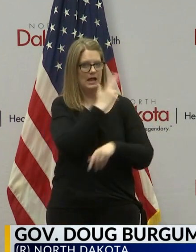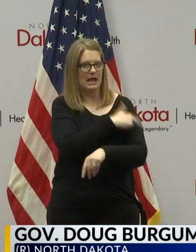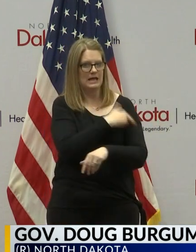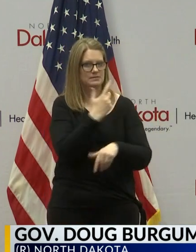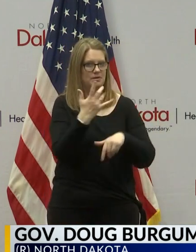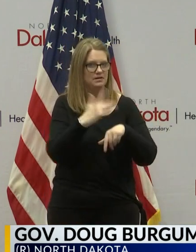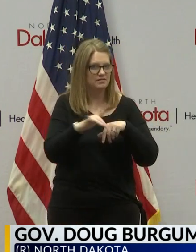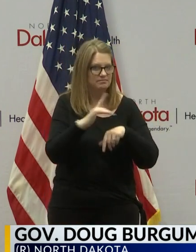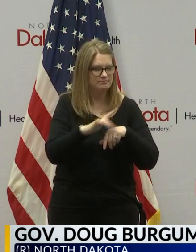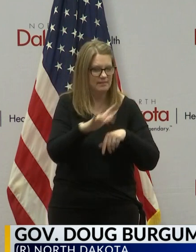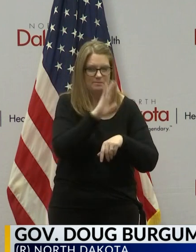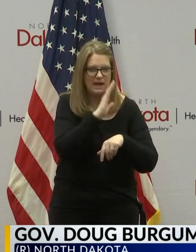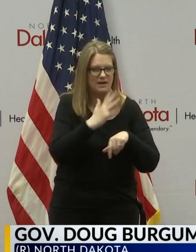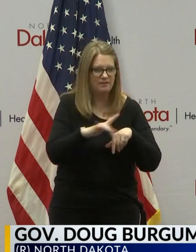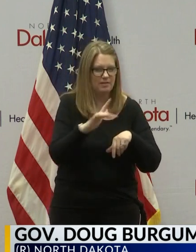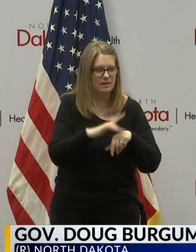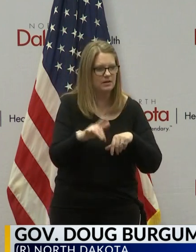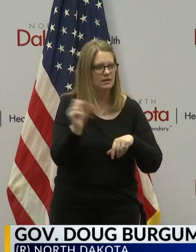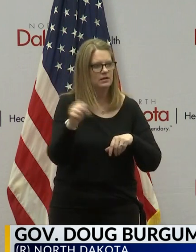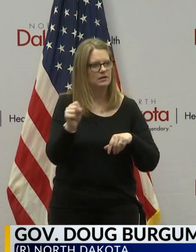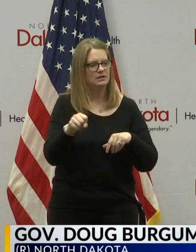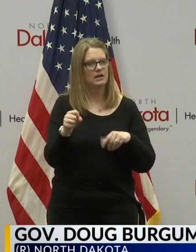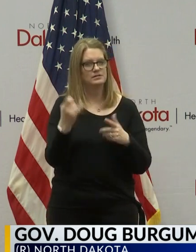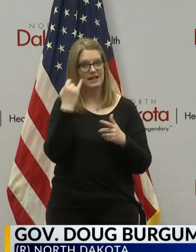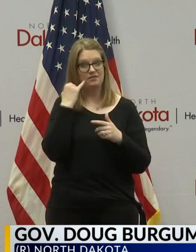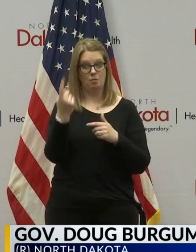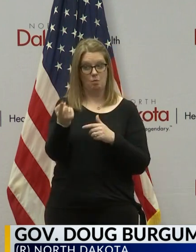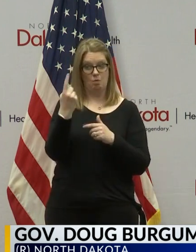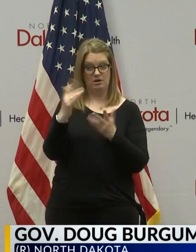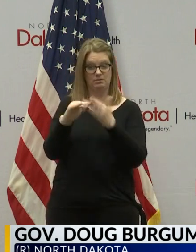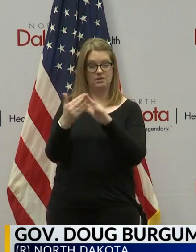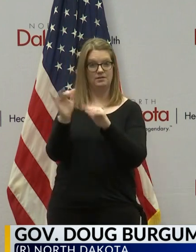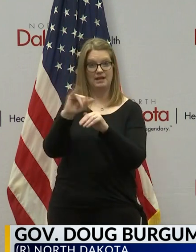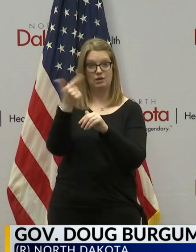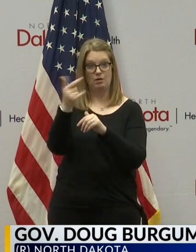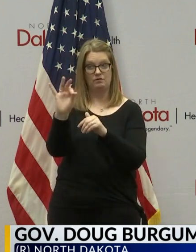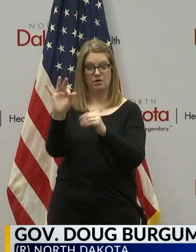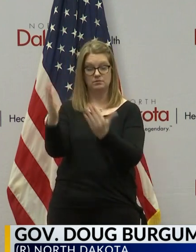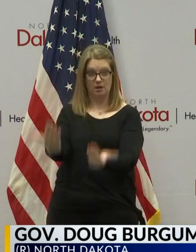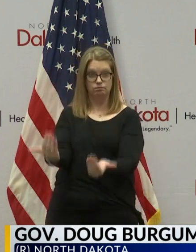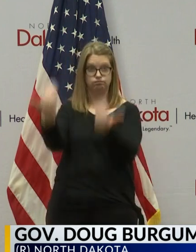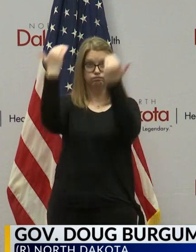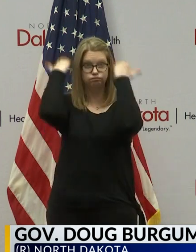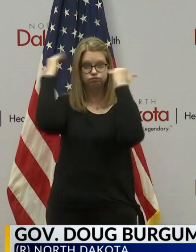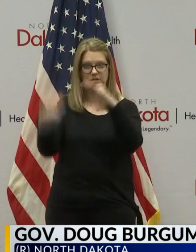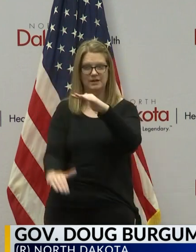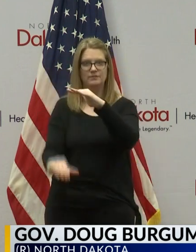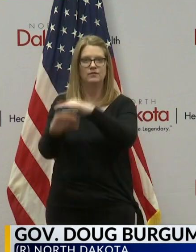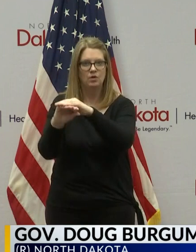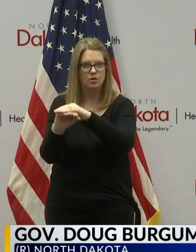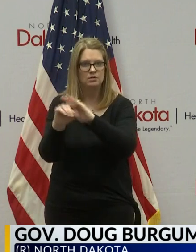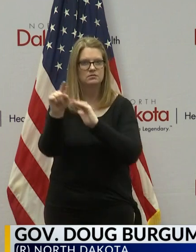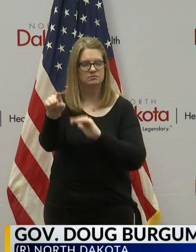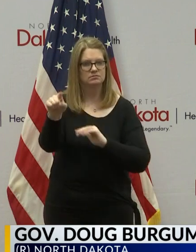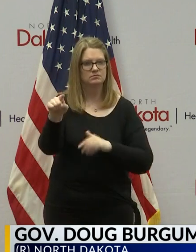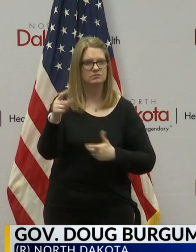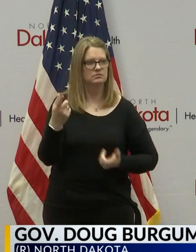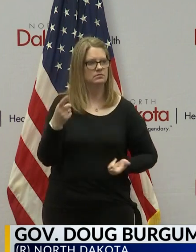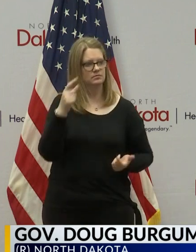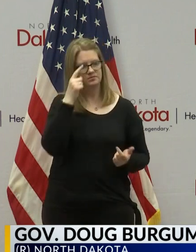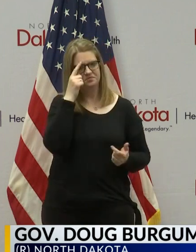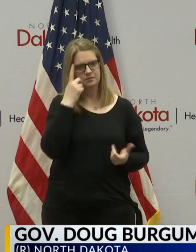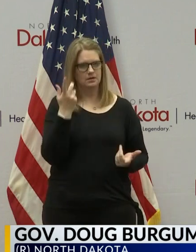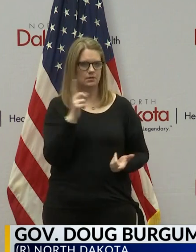state surge plan is that if one community like Grand Forks got overwhelmed, there's been a long history in